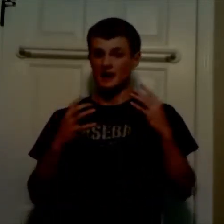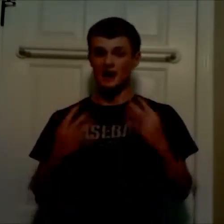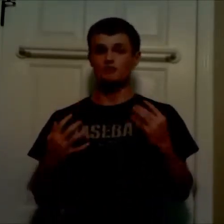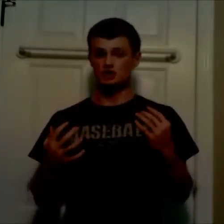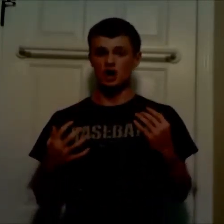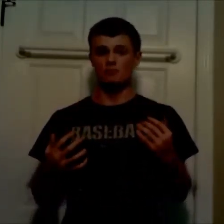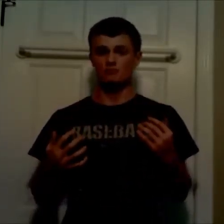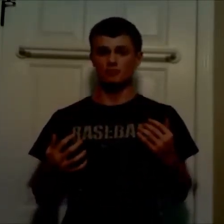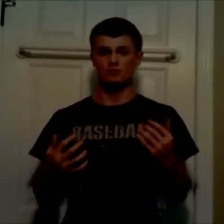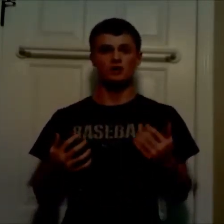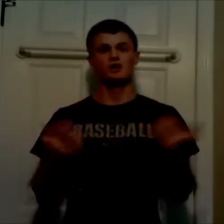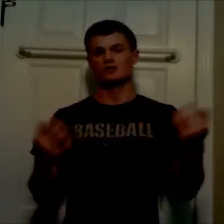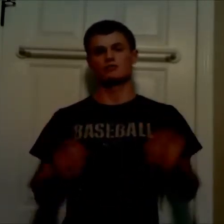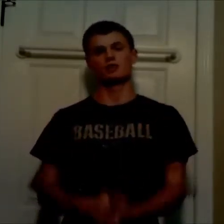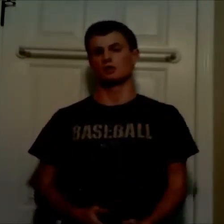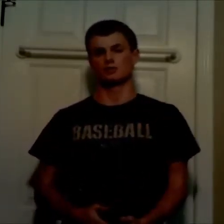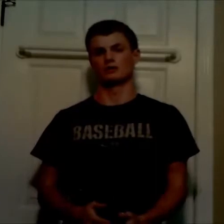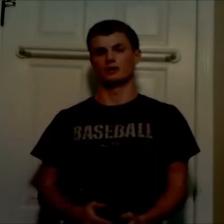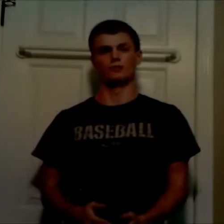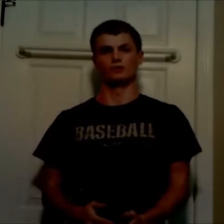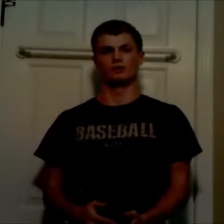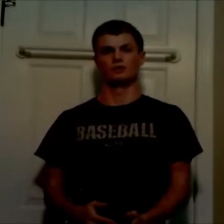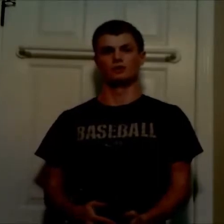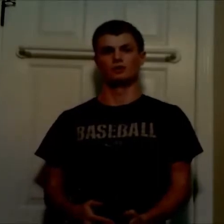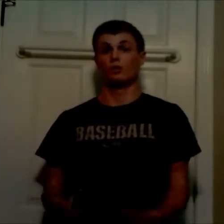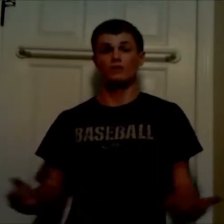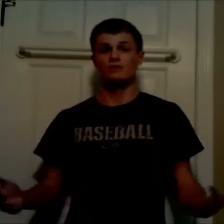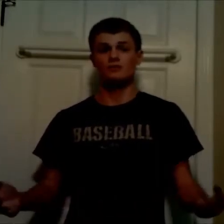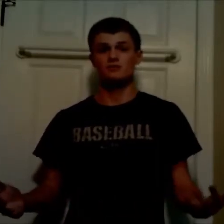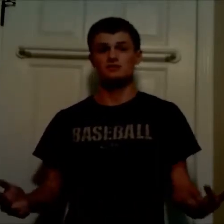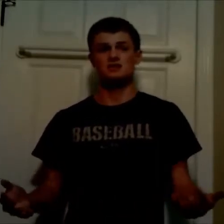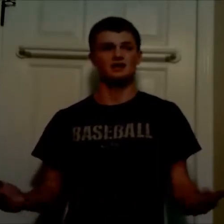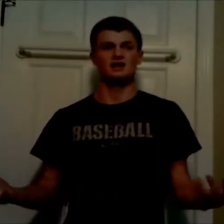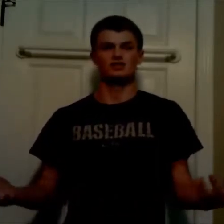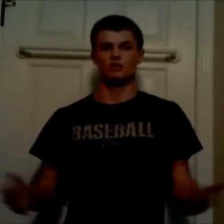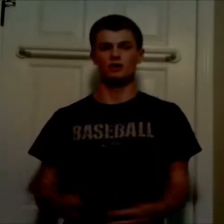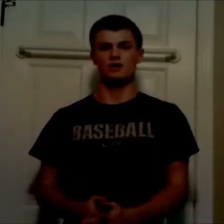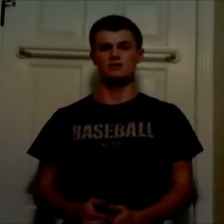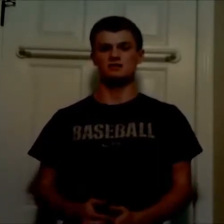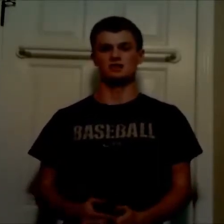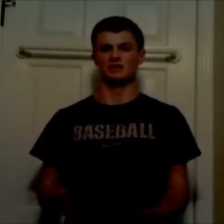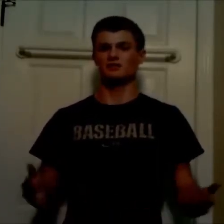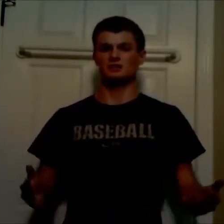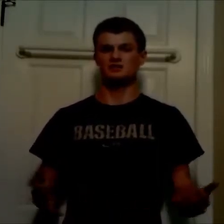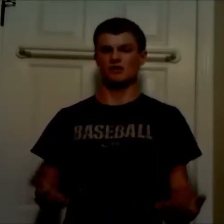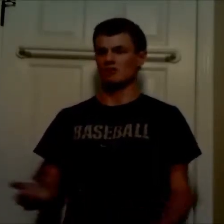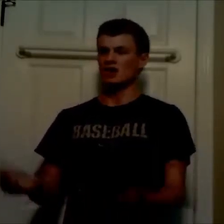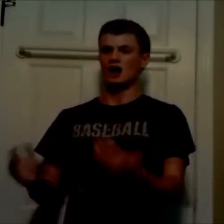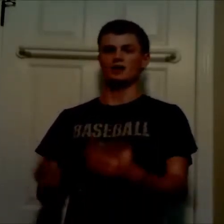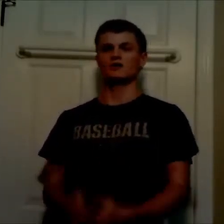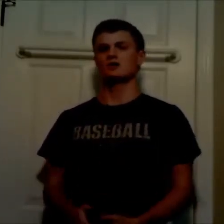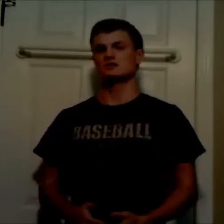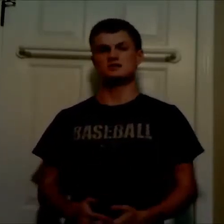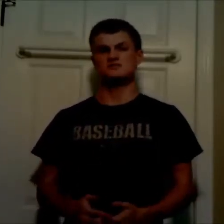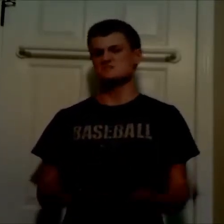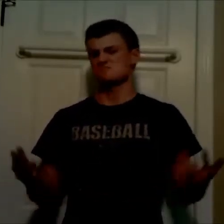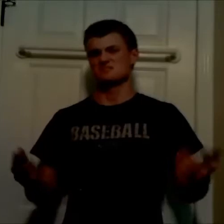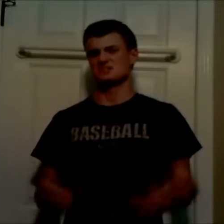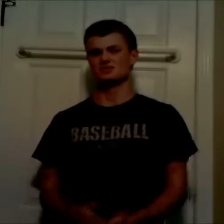The average common folk. I forgot about that movie. Or, I've never even seen it. And, don't care to see it. Like myself. I caught it on TV. Didn't